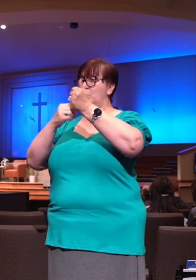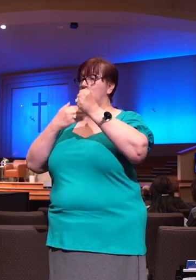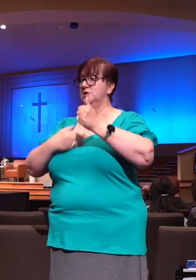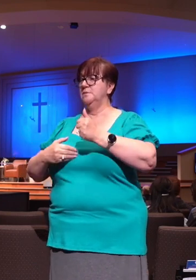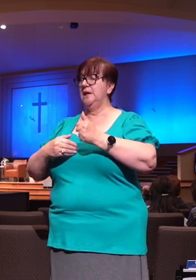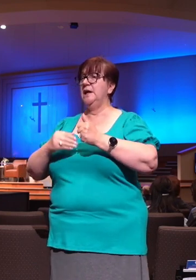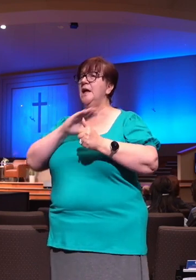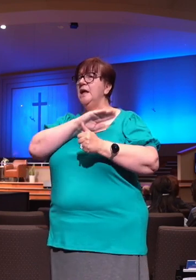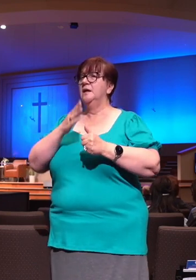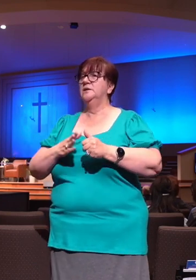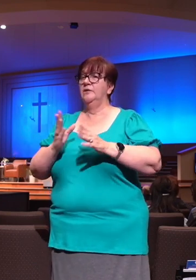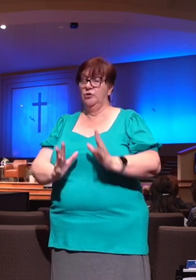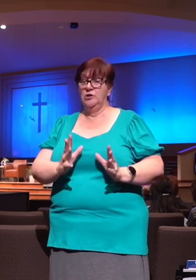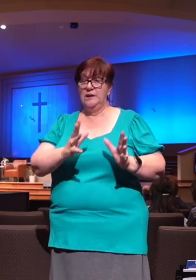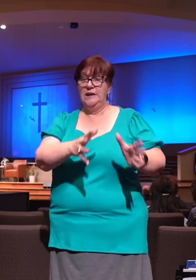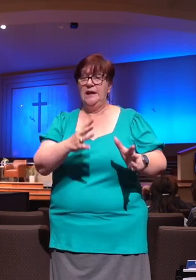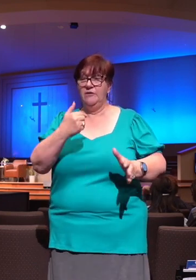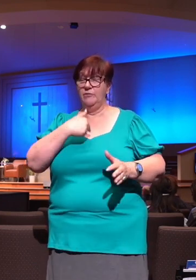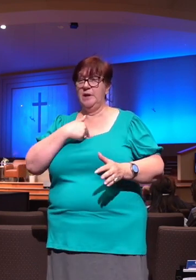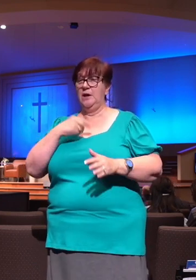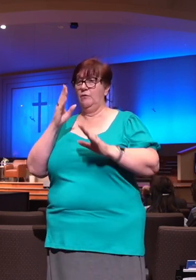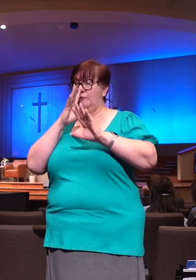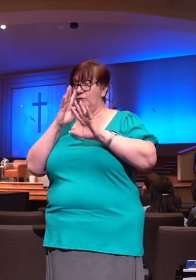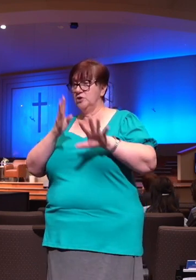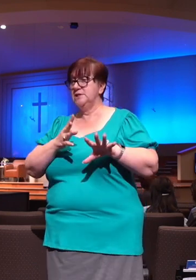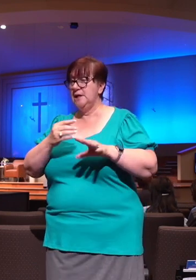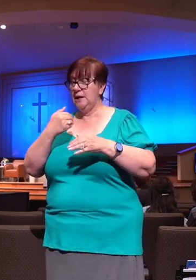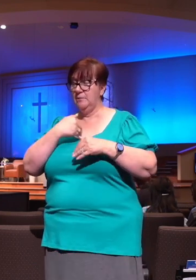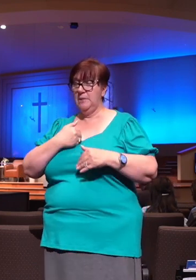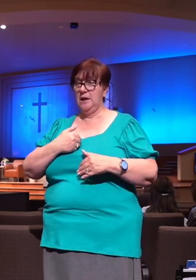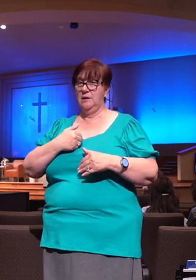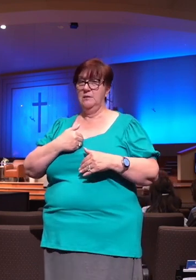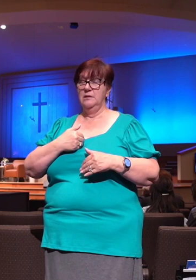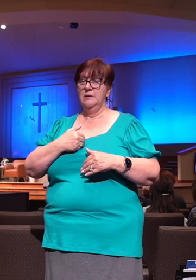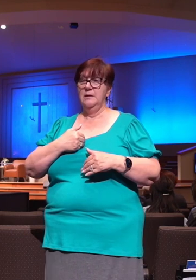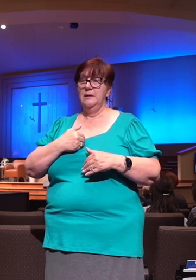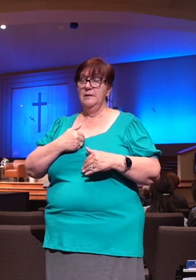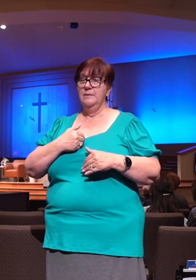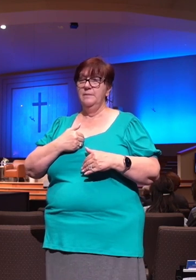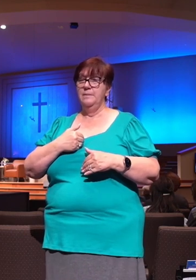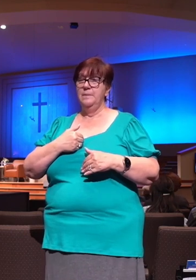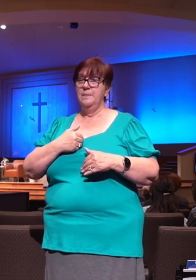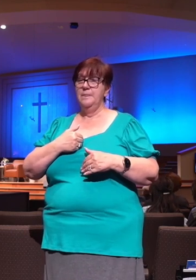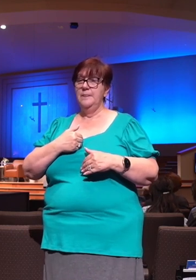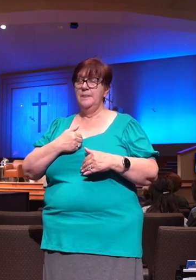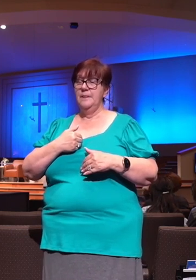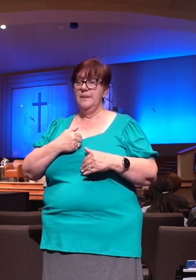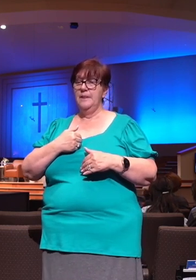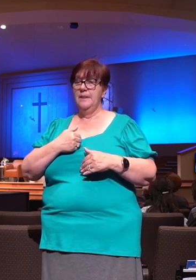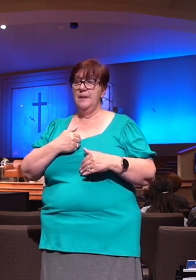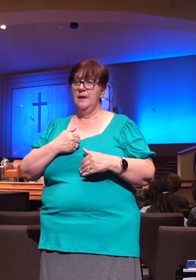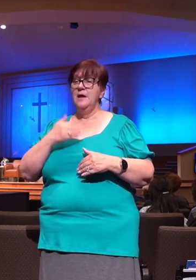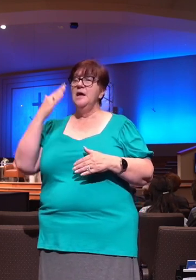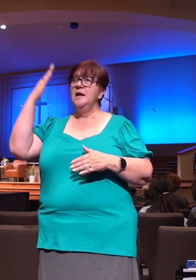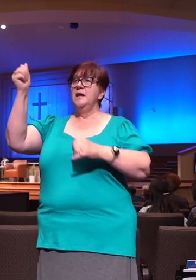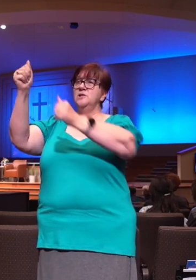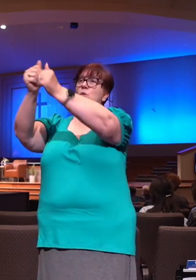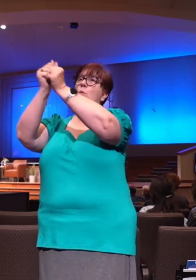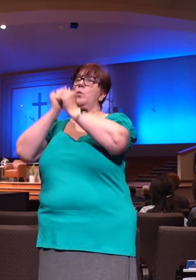not, neither be dismayed. This is a promise we find in the Old Testament. We also ring true in the New Testament that he will never leave us or forsake us. He will be with us, and because he is with